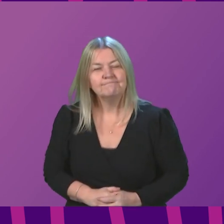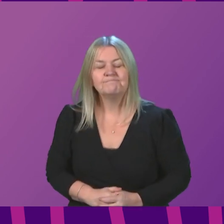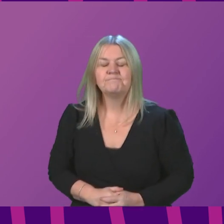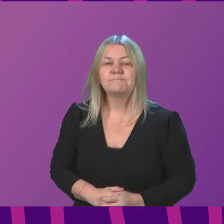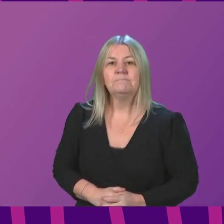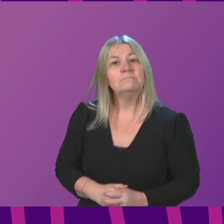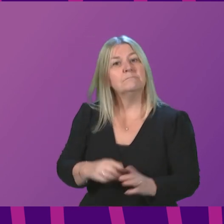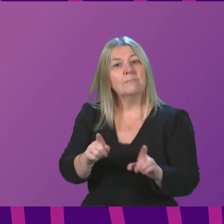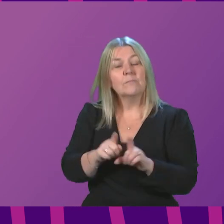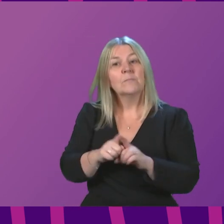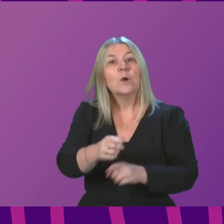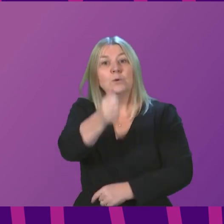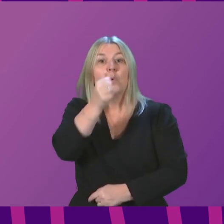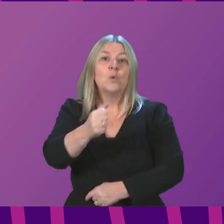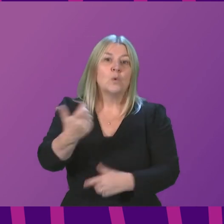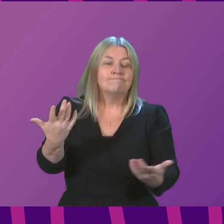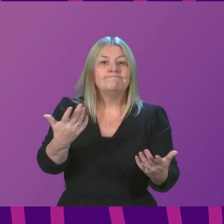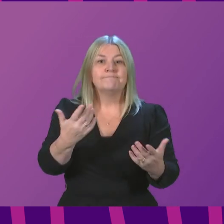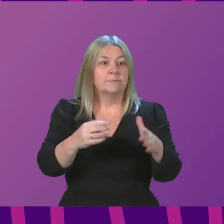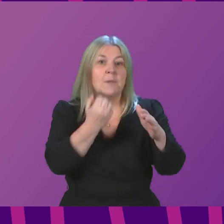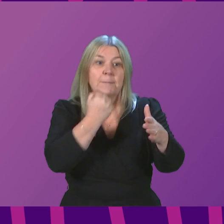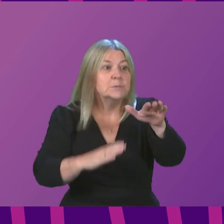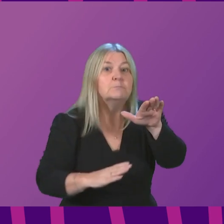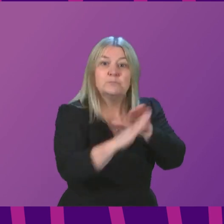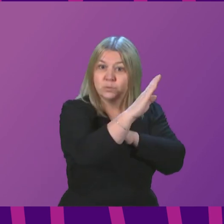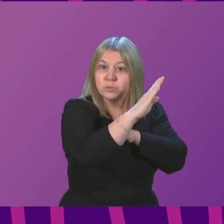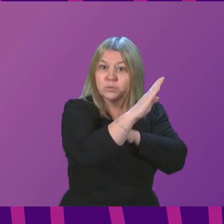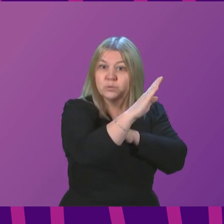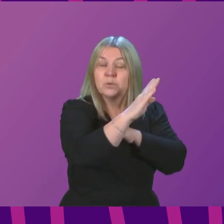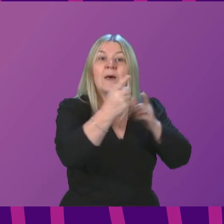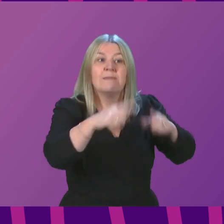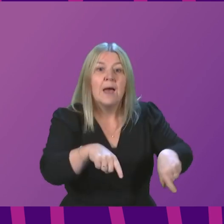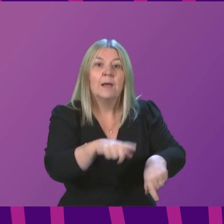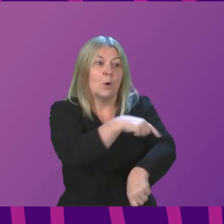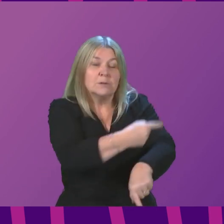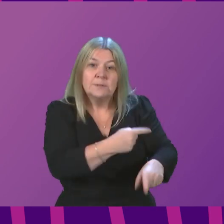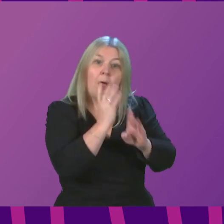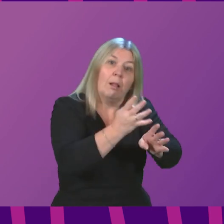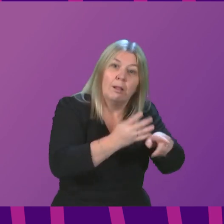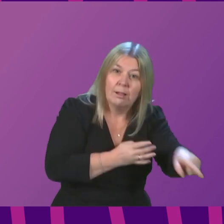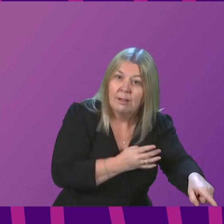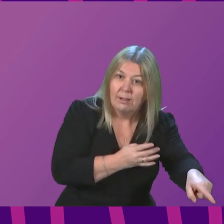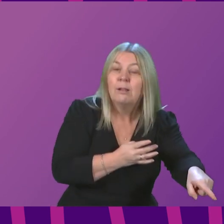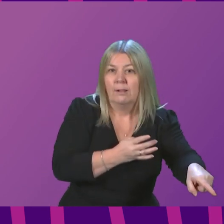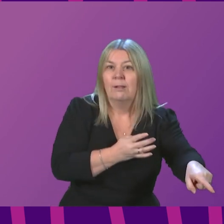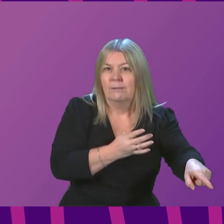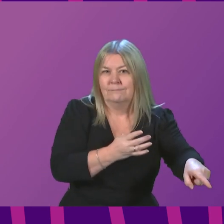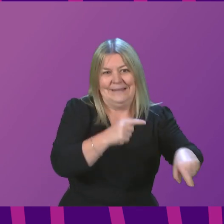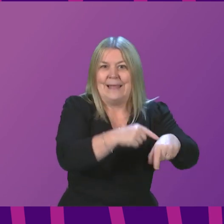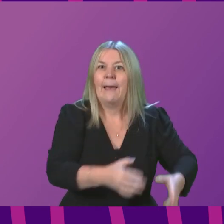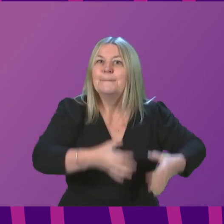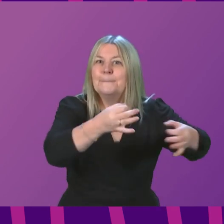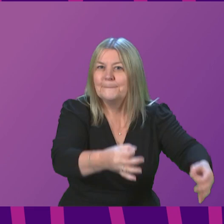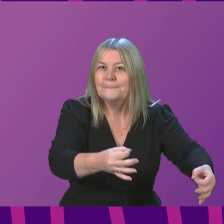also know that there is a time lag between rising cases and rising hospital admissions. Of course, in terms of sheer